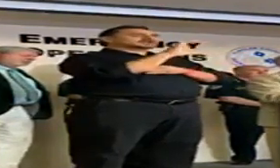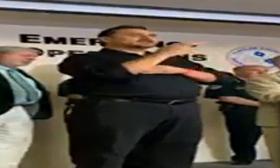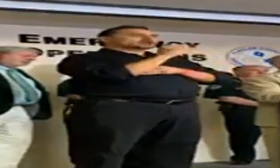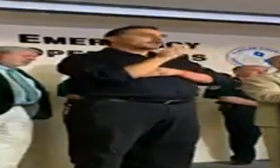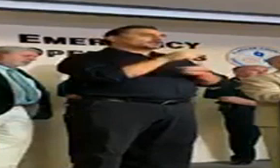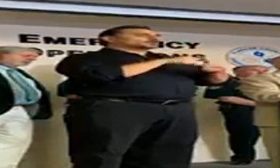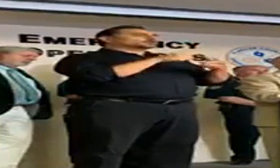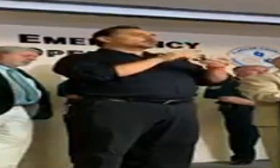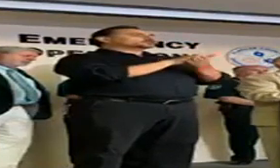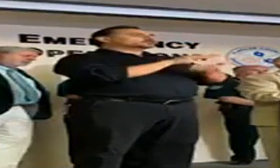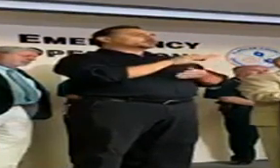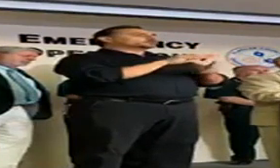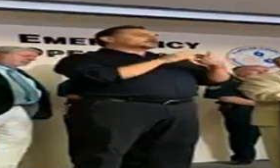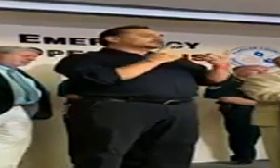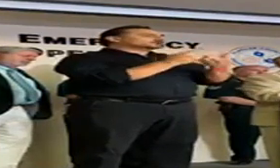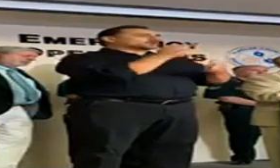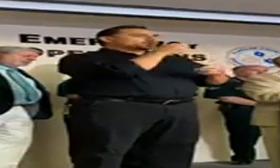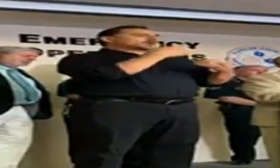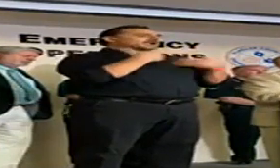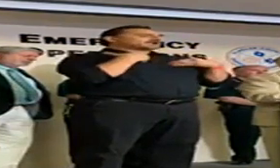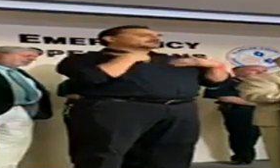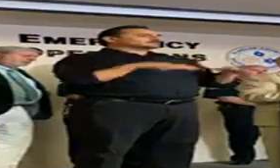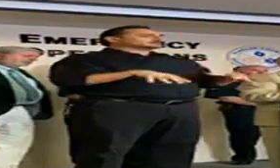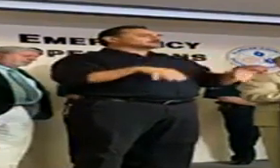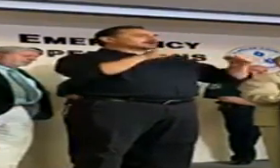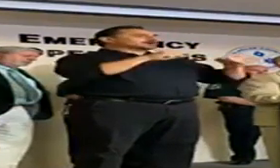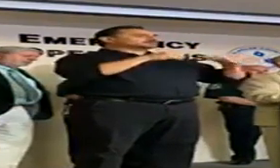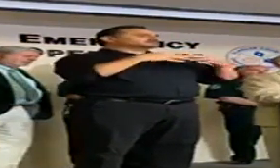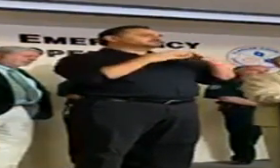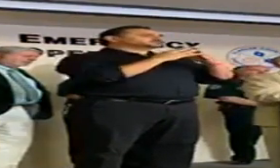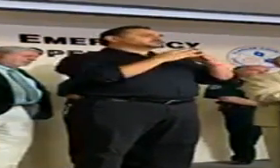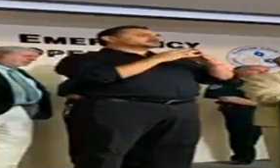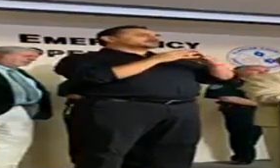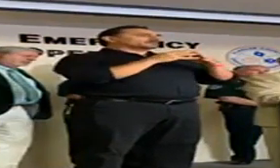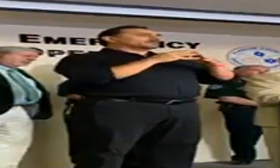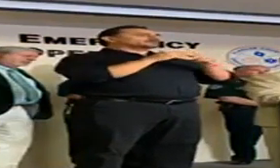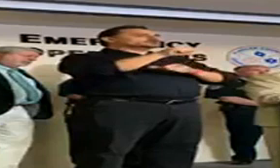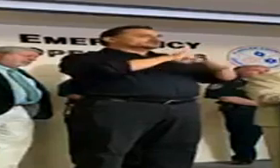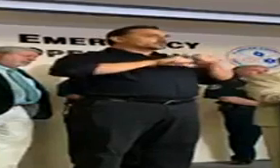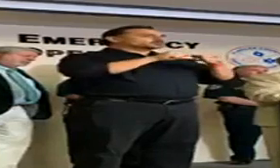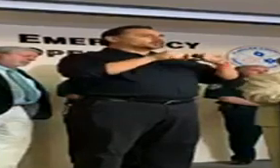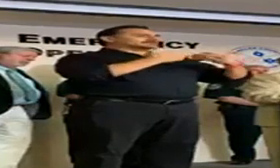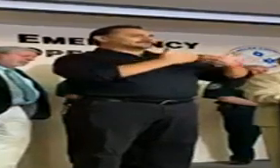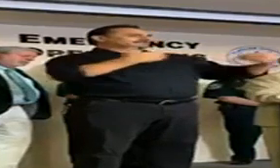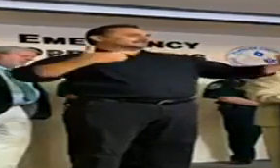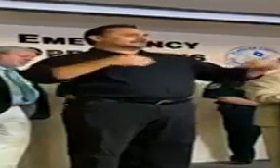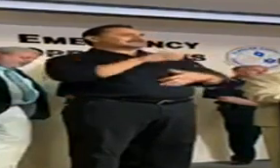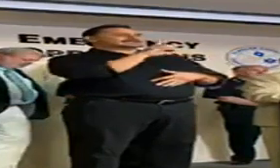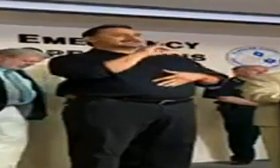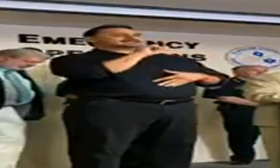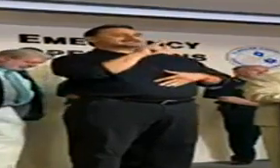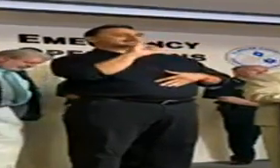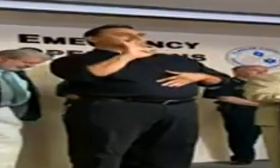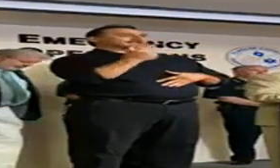like the school district, who have adopted and embraced social distancing. As Jonathan mentioned,